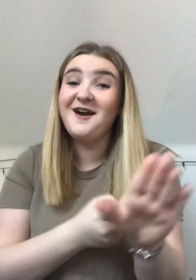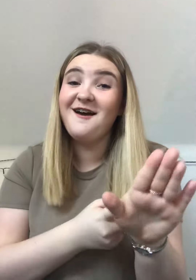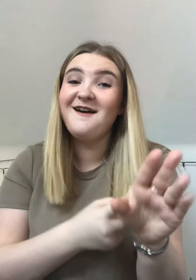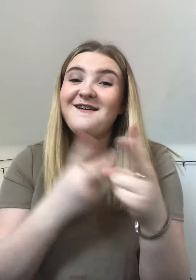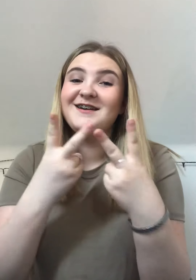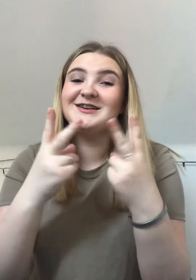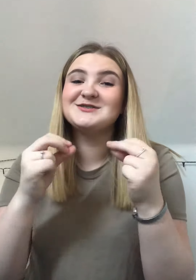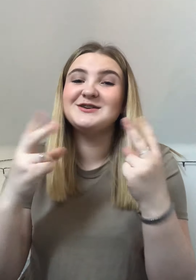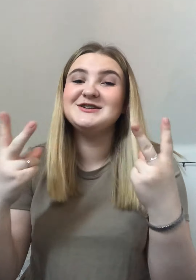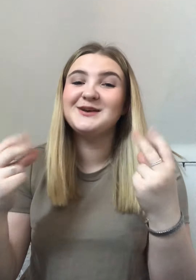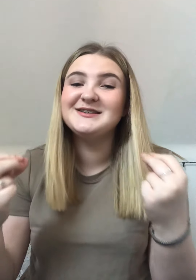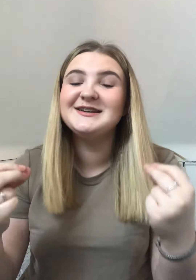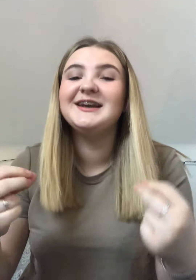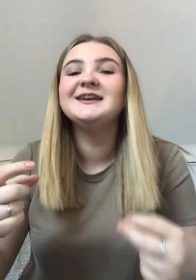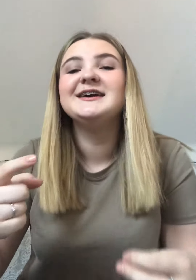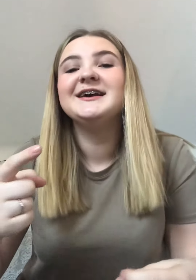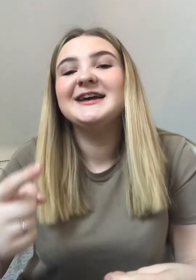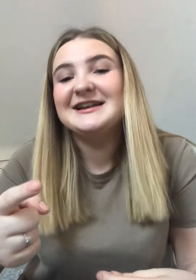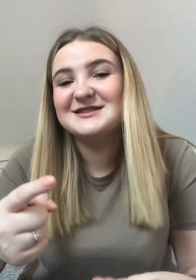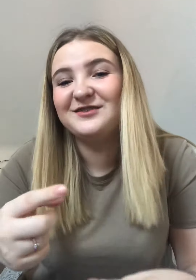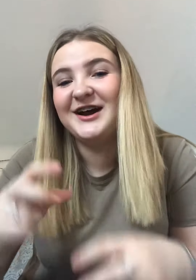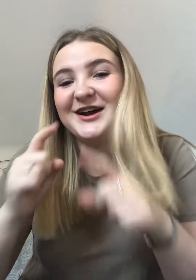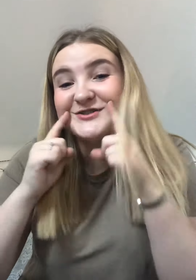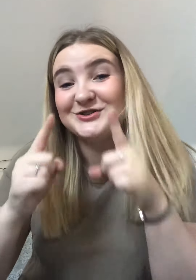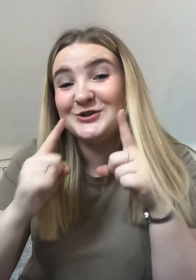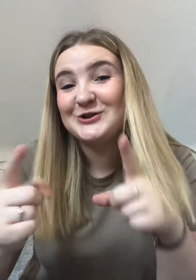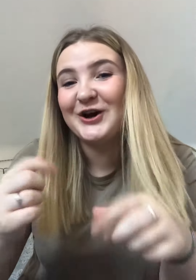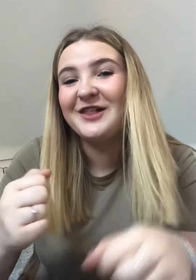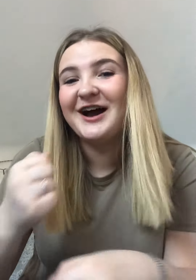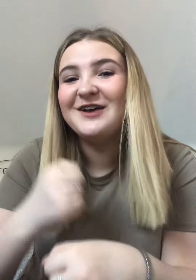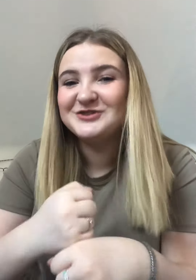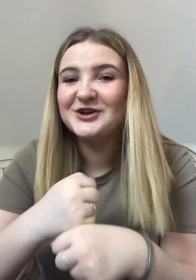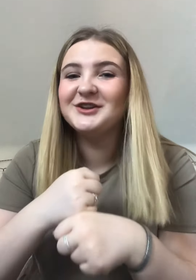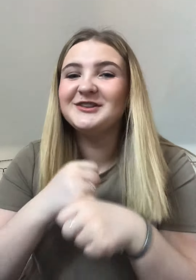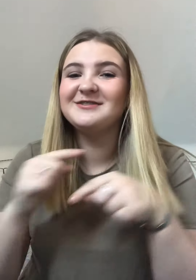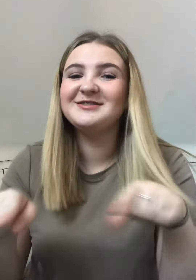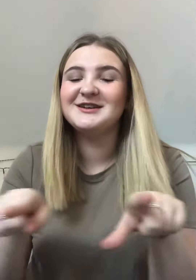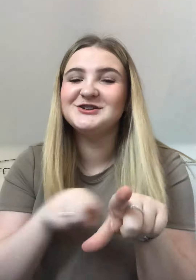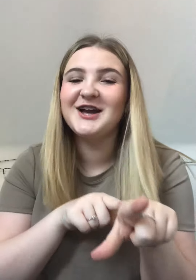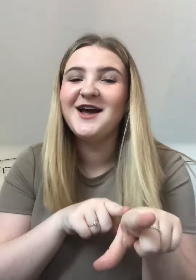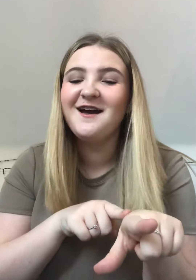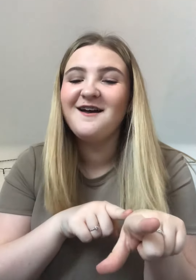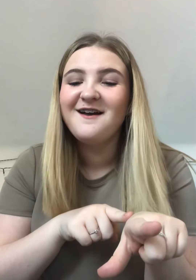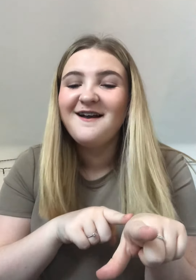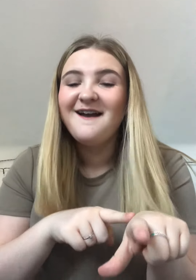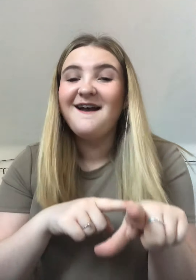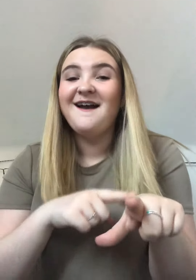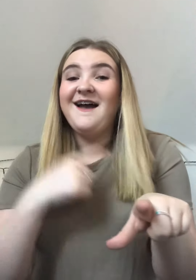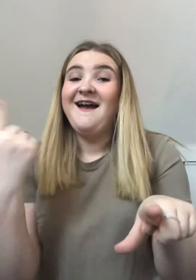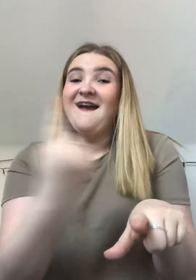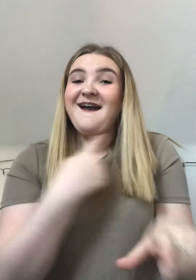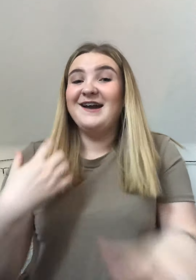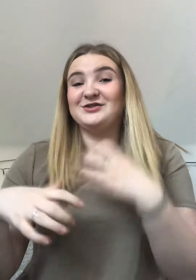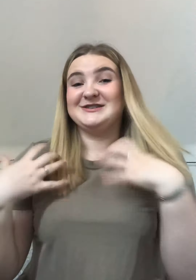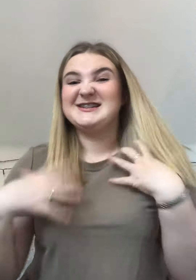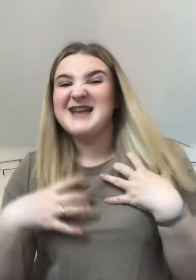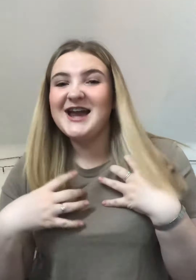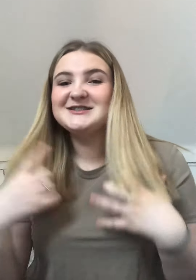it's 2020 it's the first tutorial that I've done this year everyone's excited